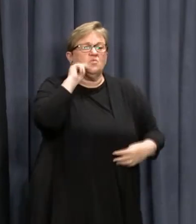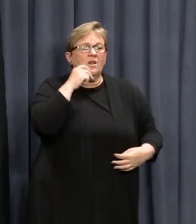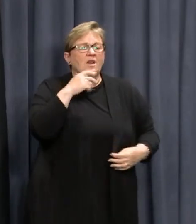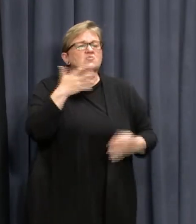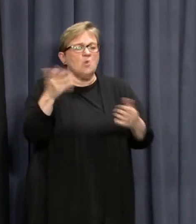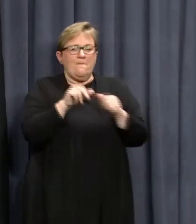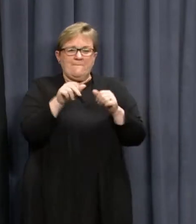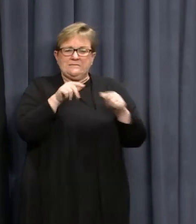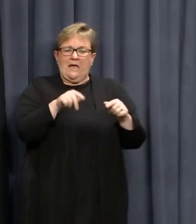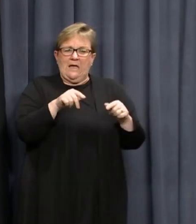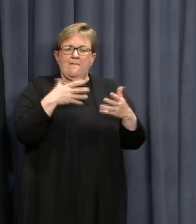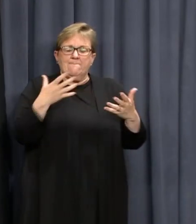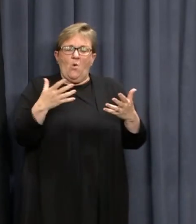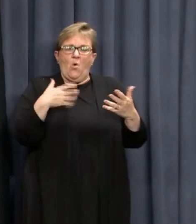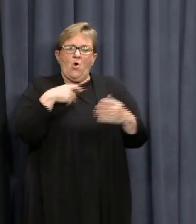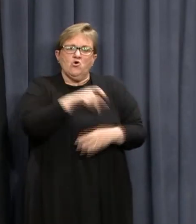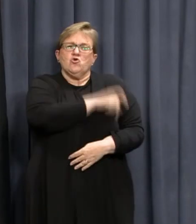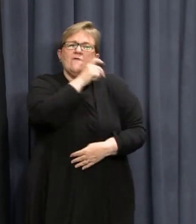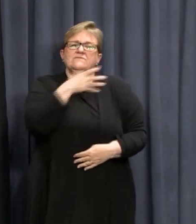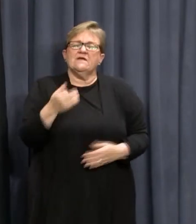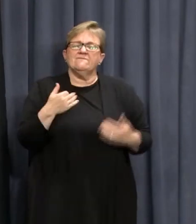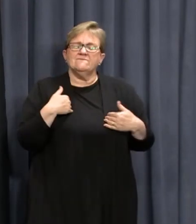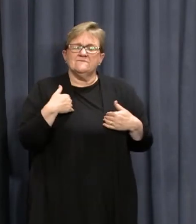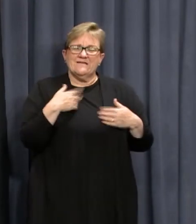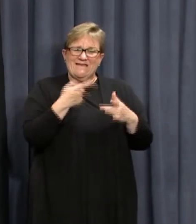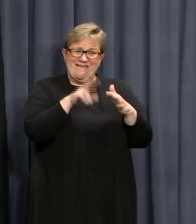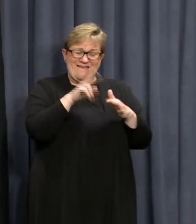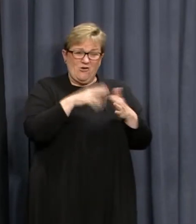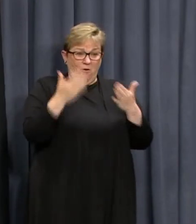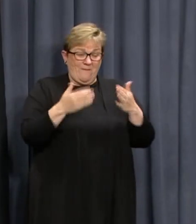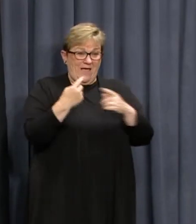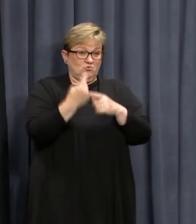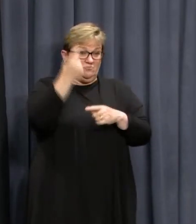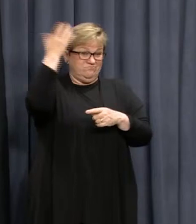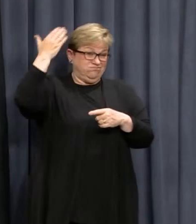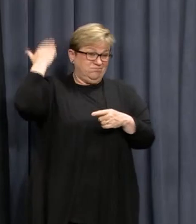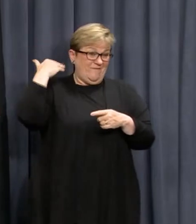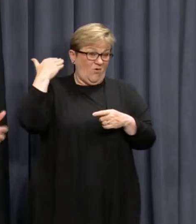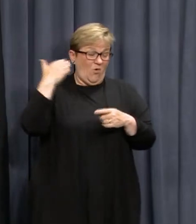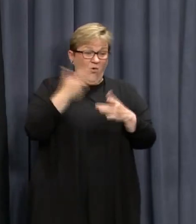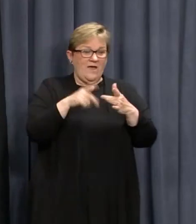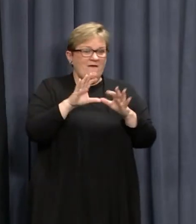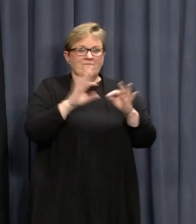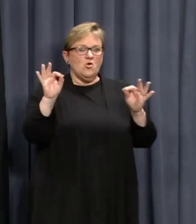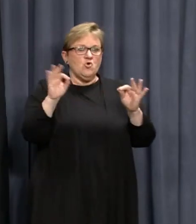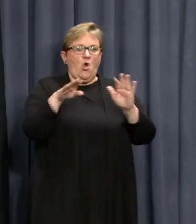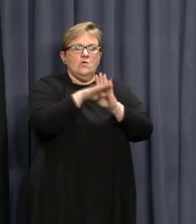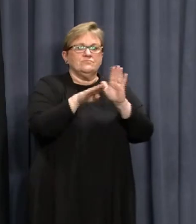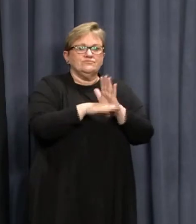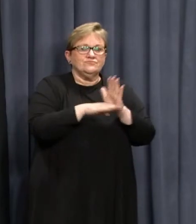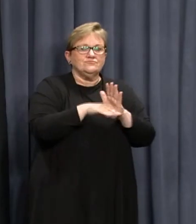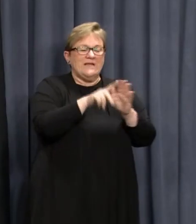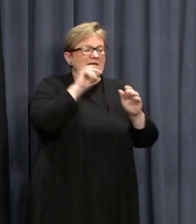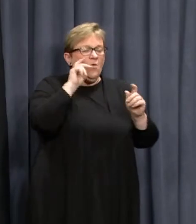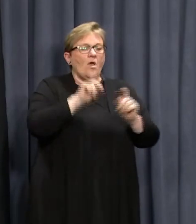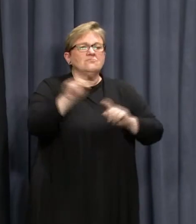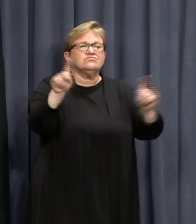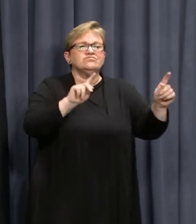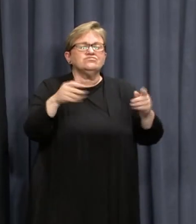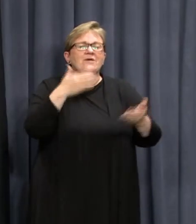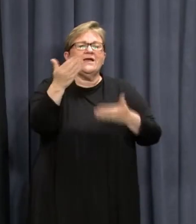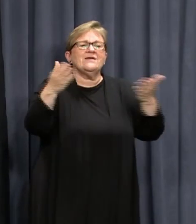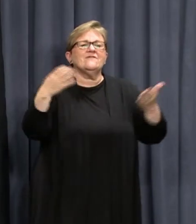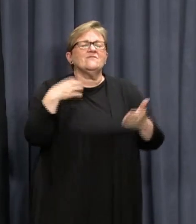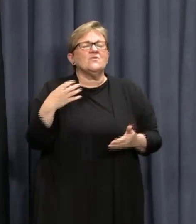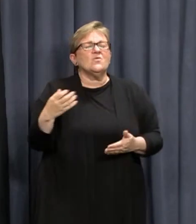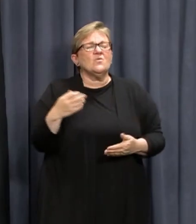which gives us a lot greater confidence than if he was moving around in normal times. So in effect,